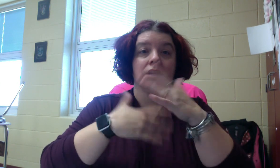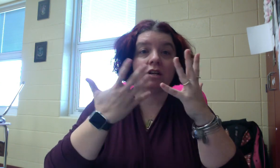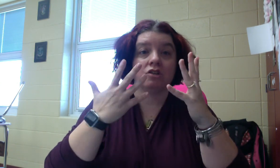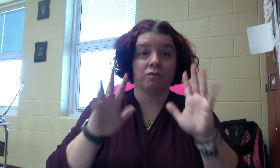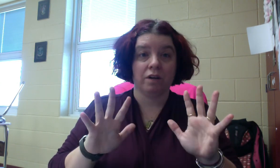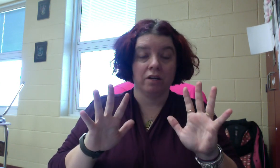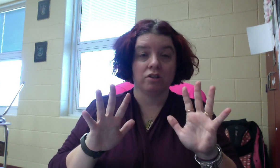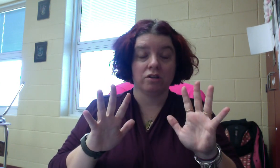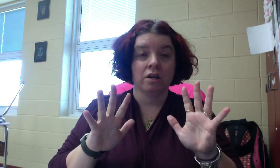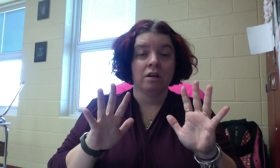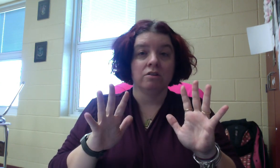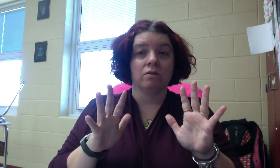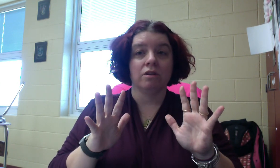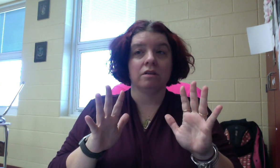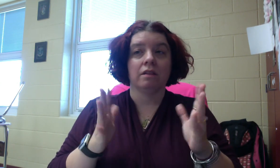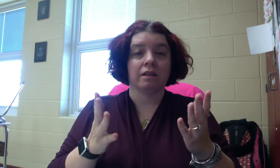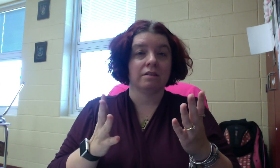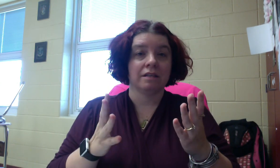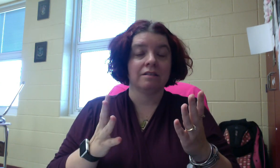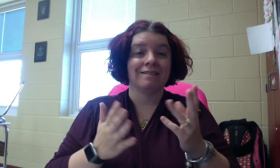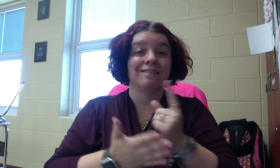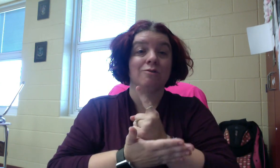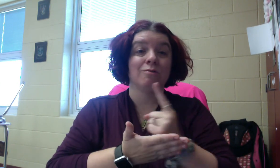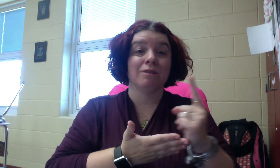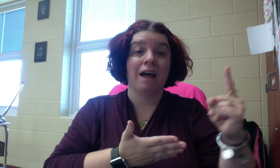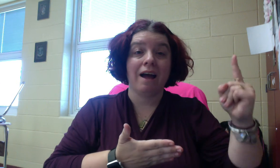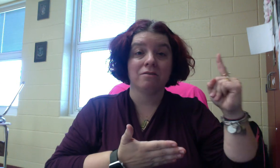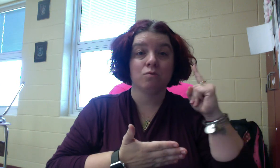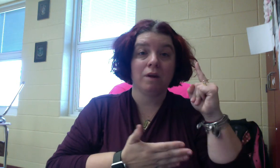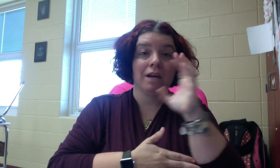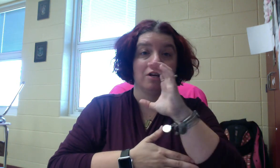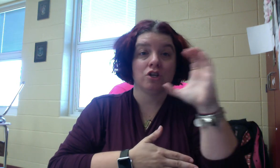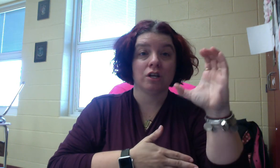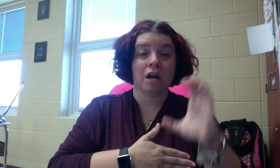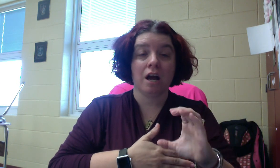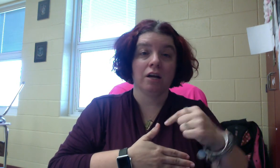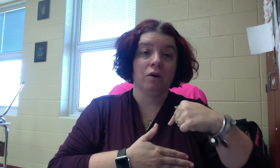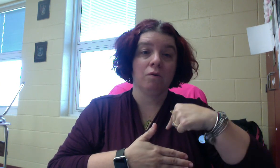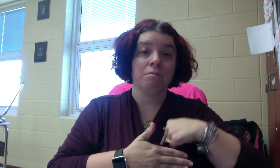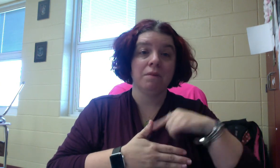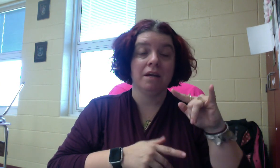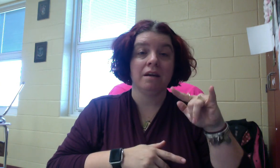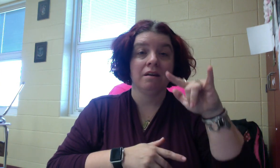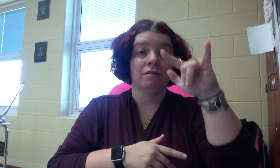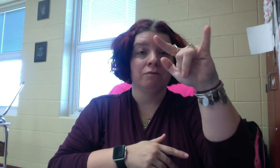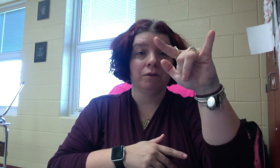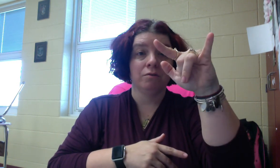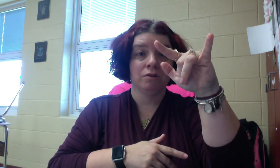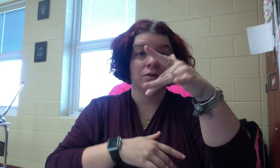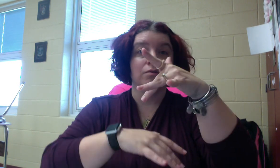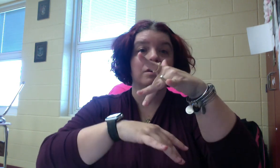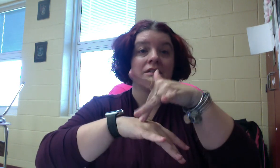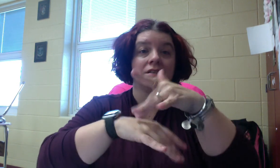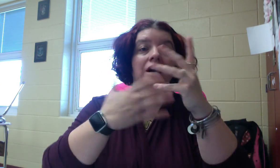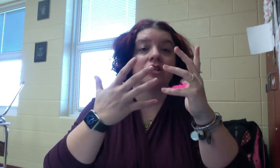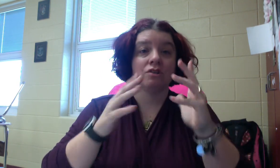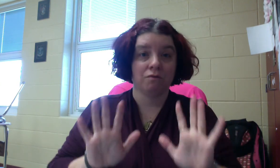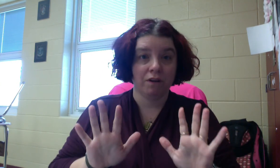touch finish. So in like the sentence, says, last week, Chicago, me flew to touch finish.